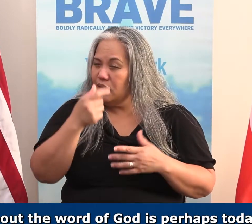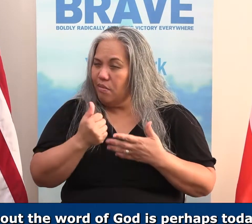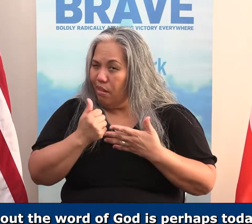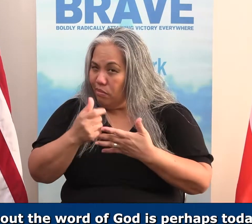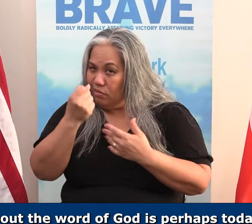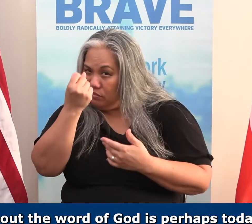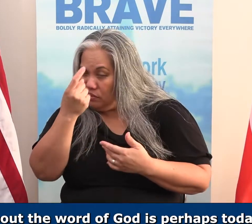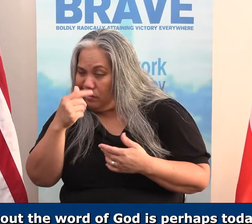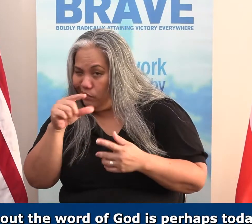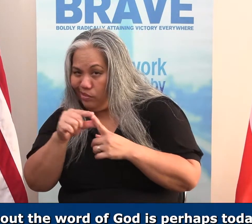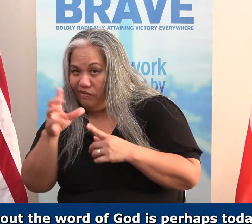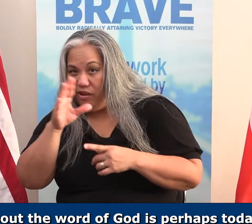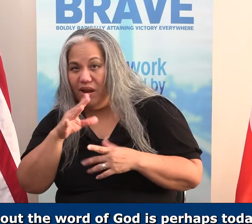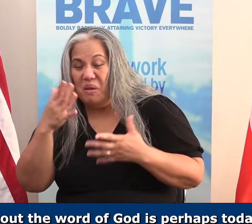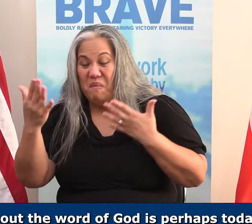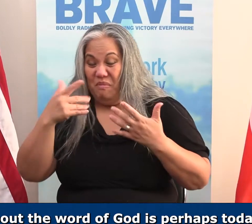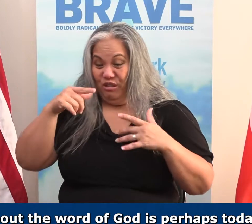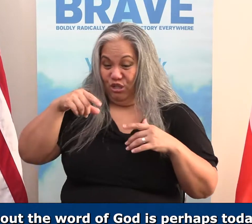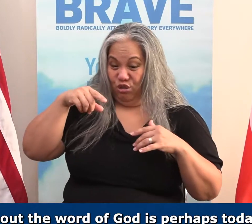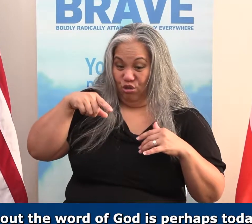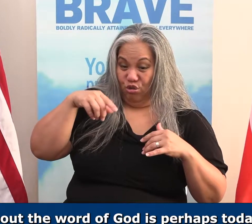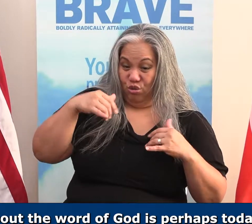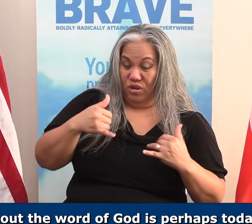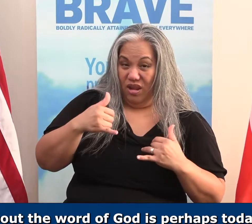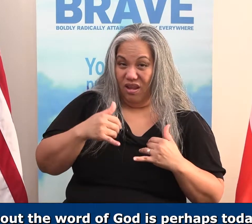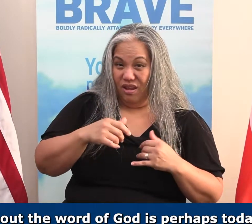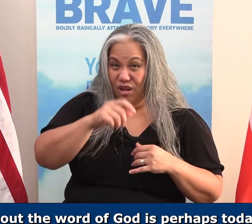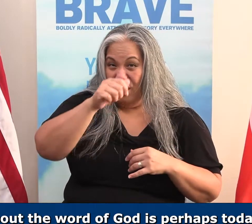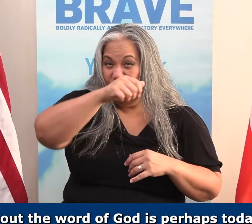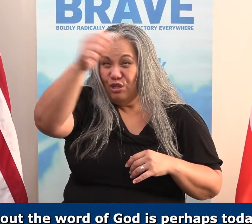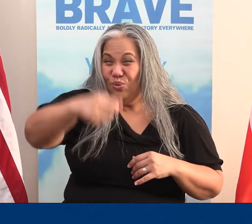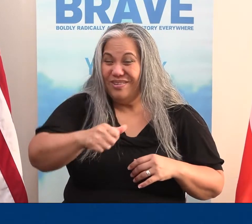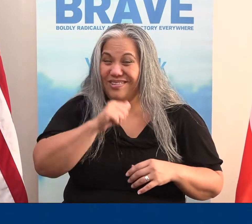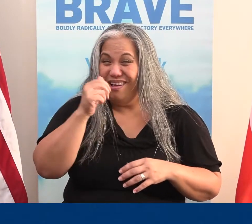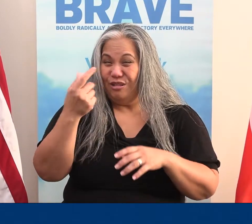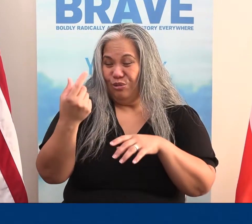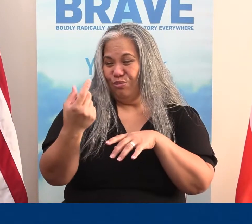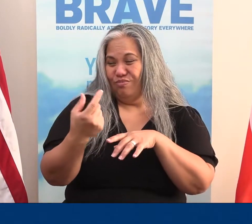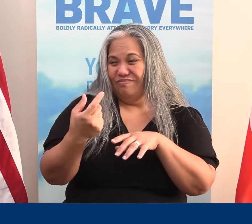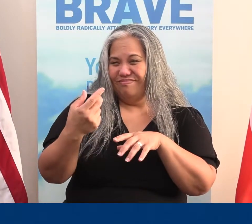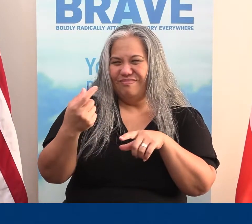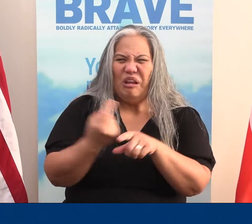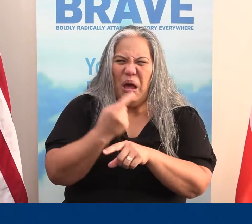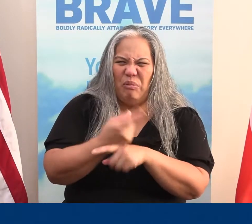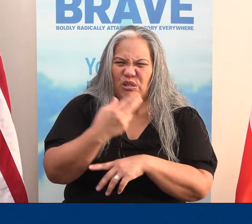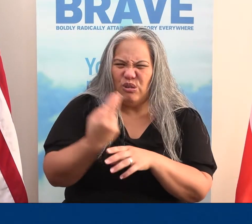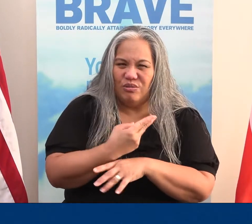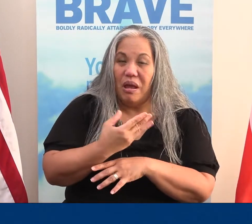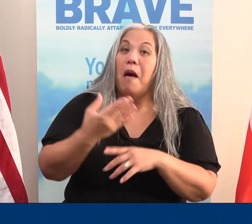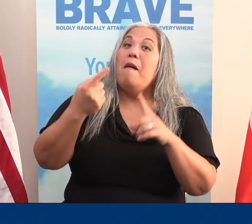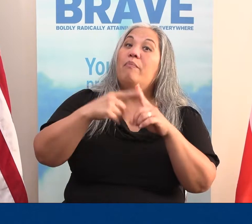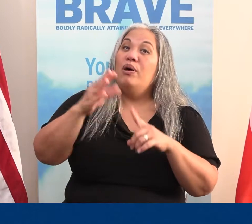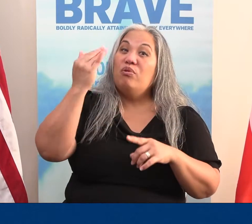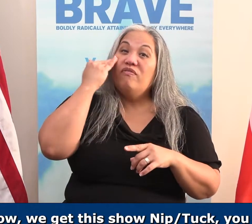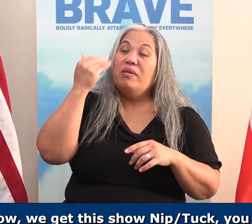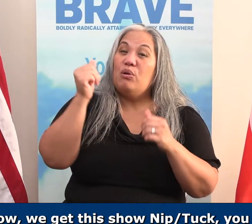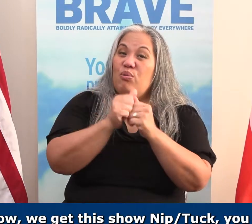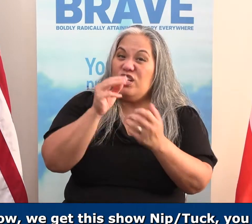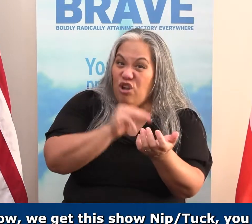of God is, perhaps today swords are not too common for us to use, but, you know, we are familiar with doctors. You know, you've got this show,